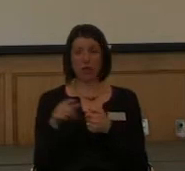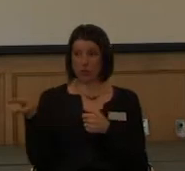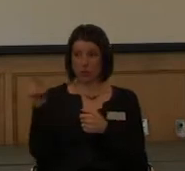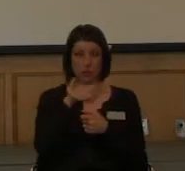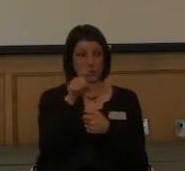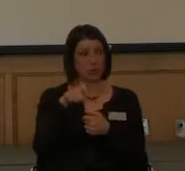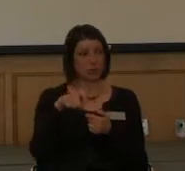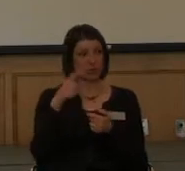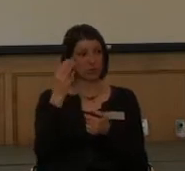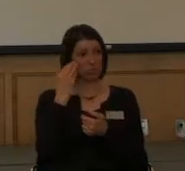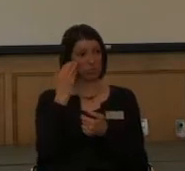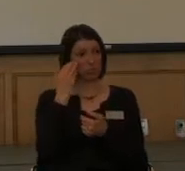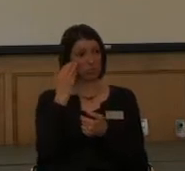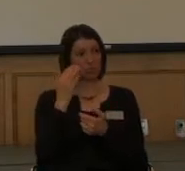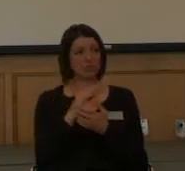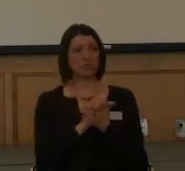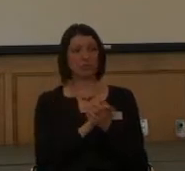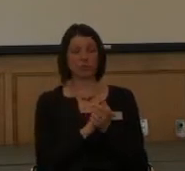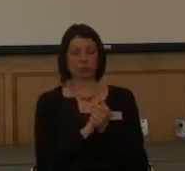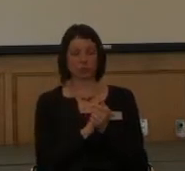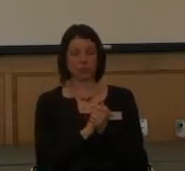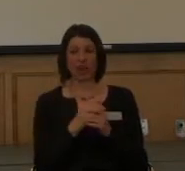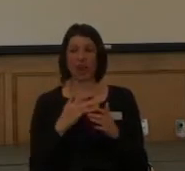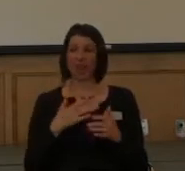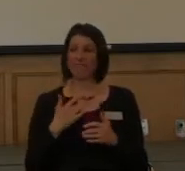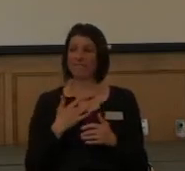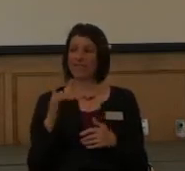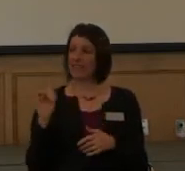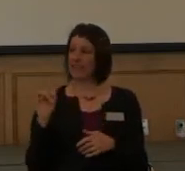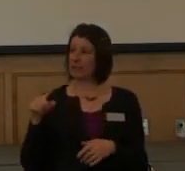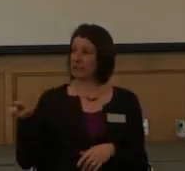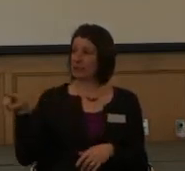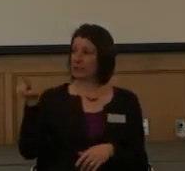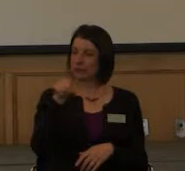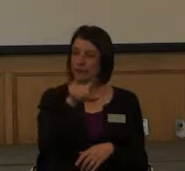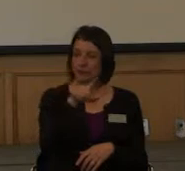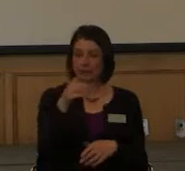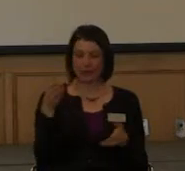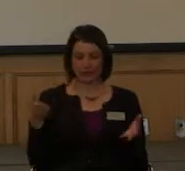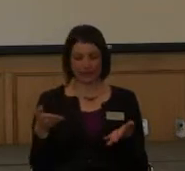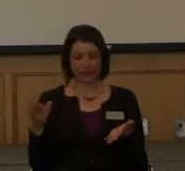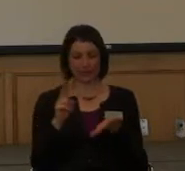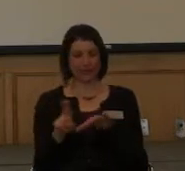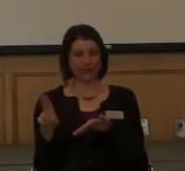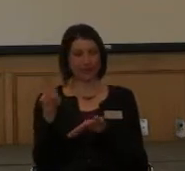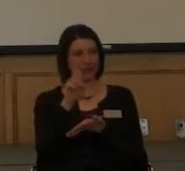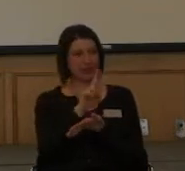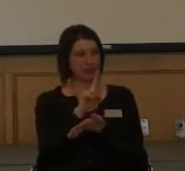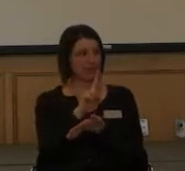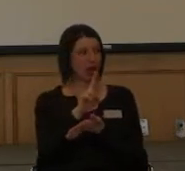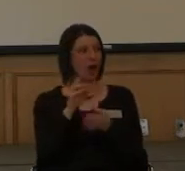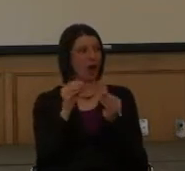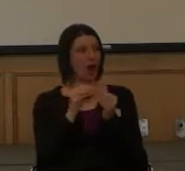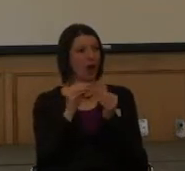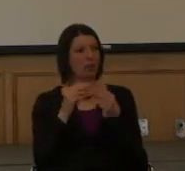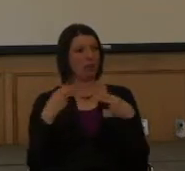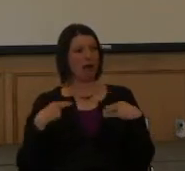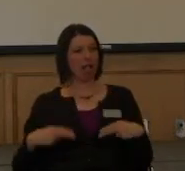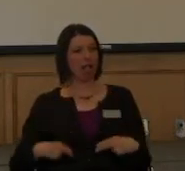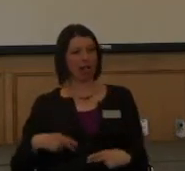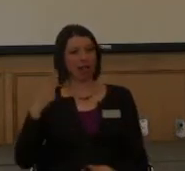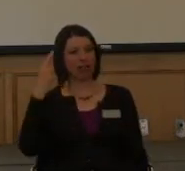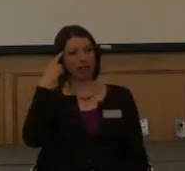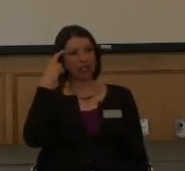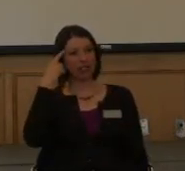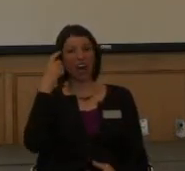you know, okay. But I feel like that you guys here at the University of Wyoming are a little more health conscious because all the